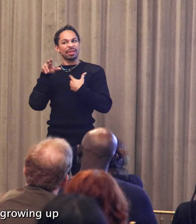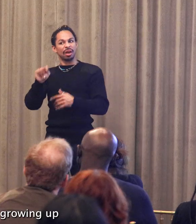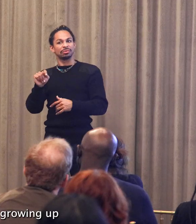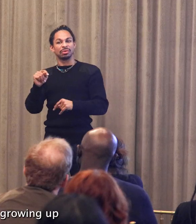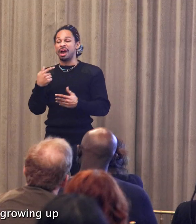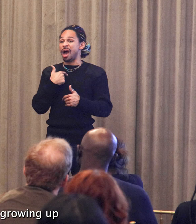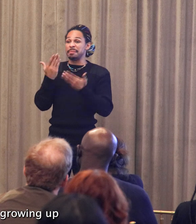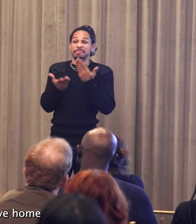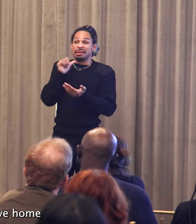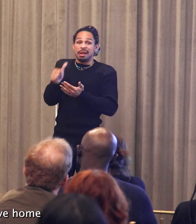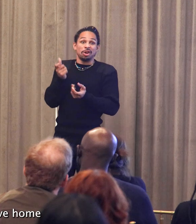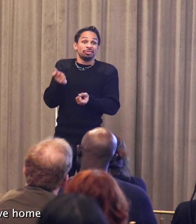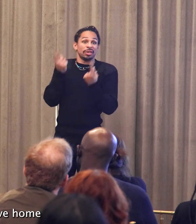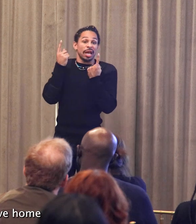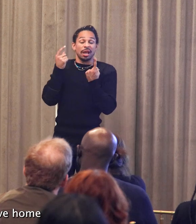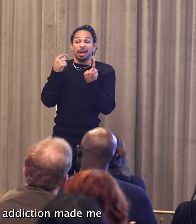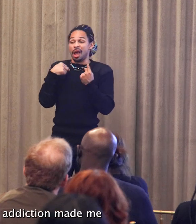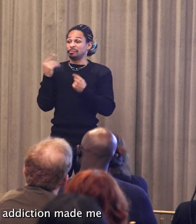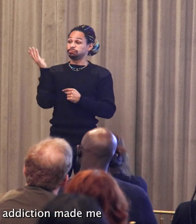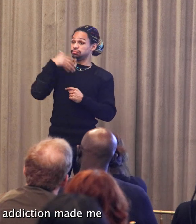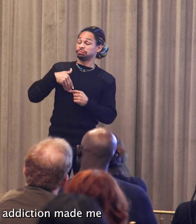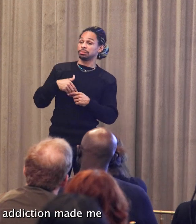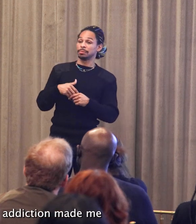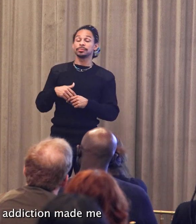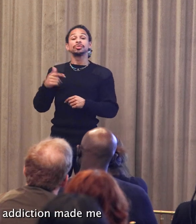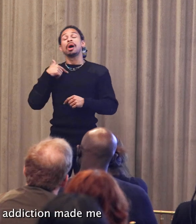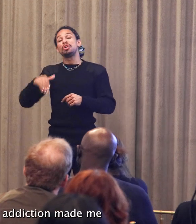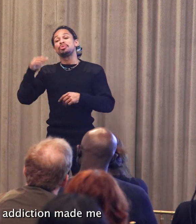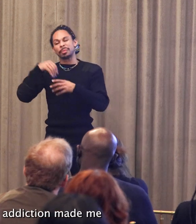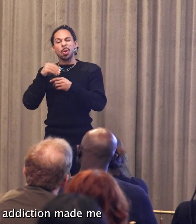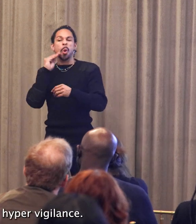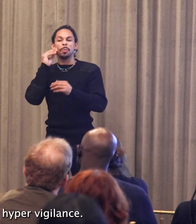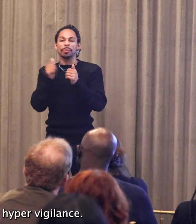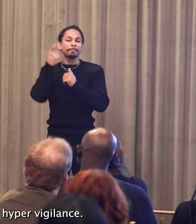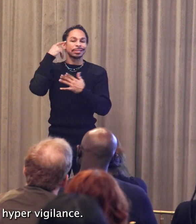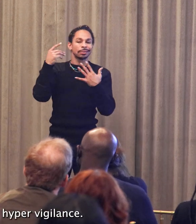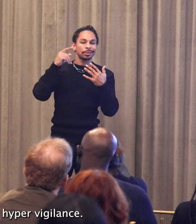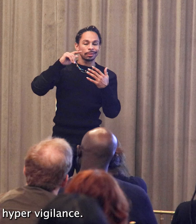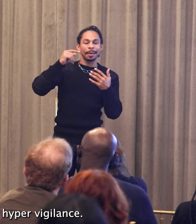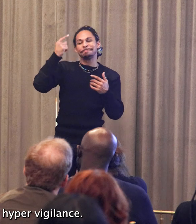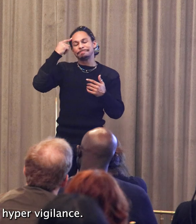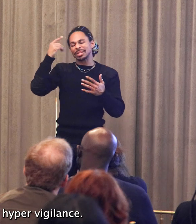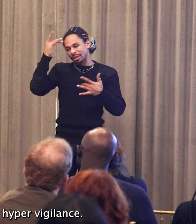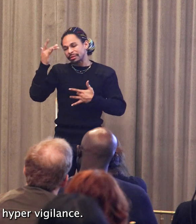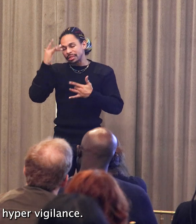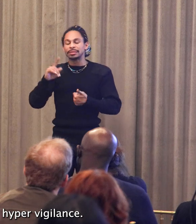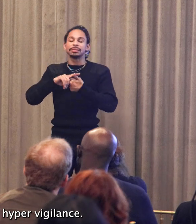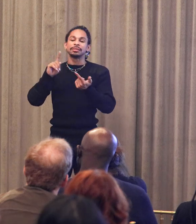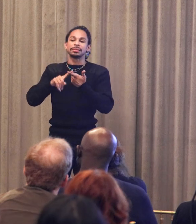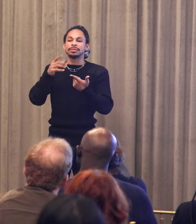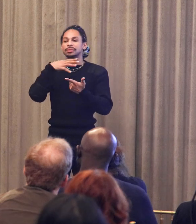Unfortunately, growing up in an abusive home with mental illness and addiction made me especially skilled at